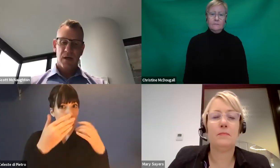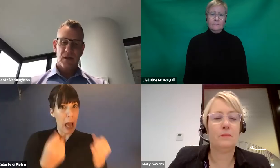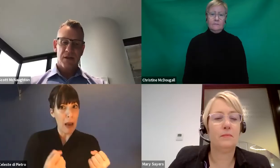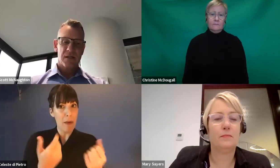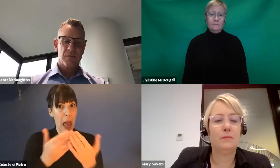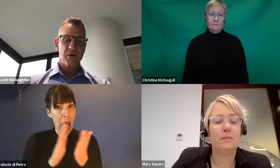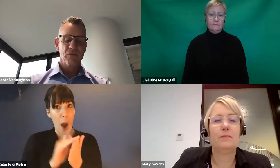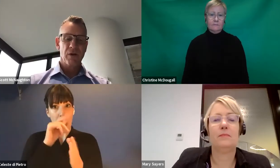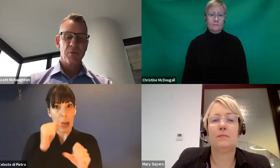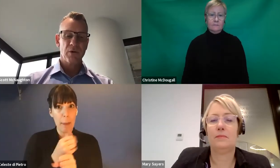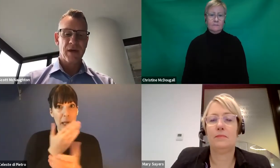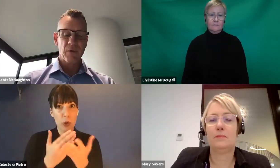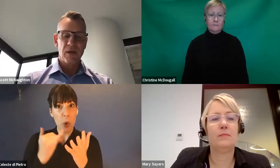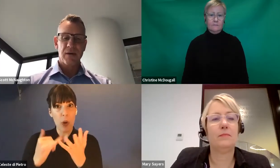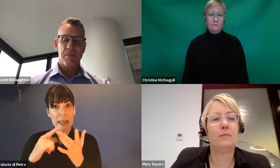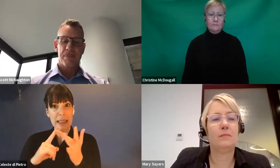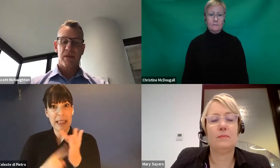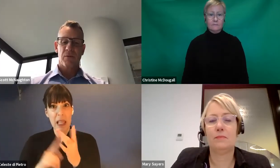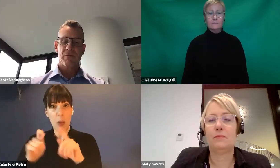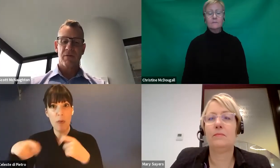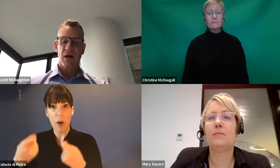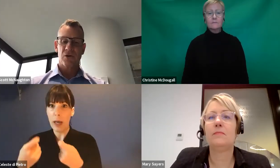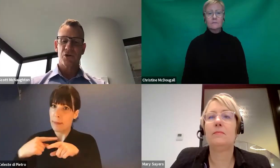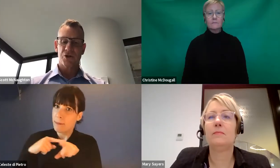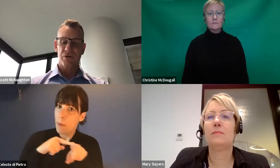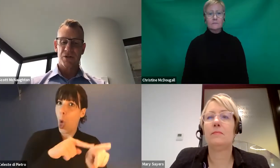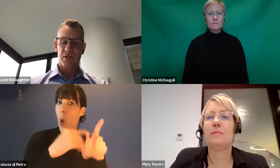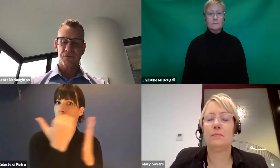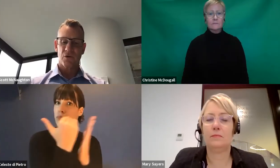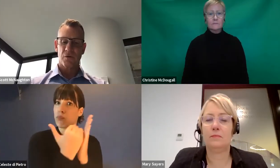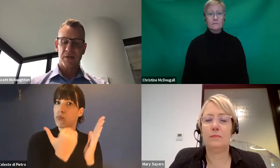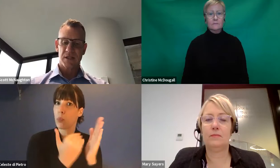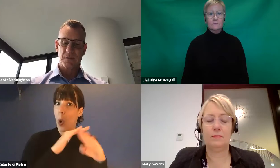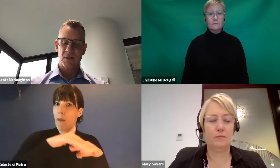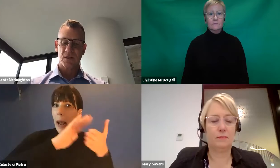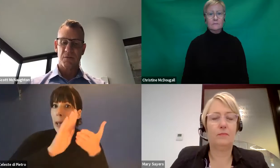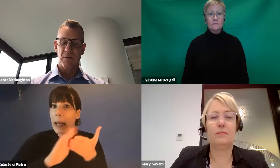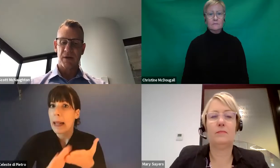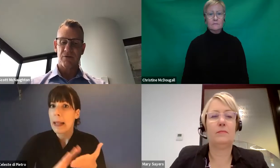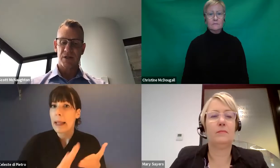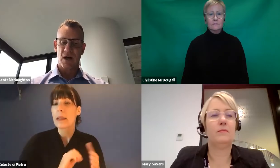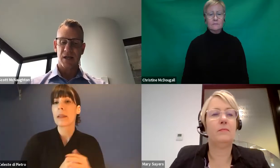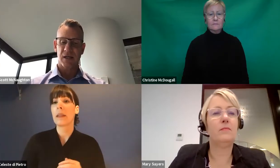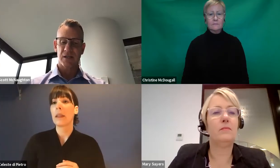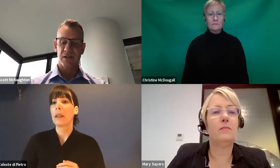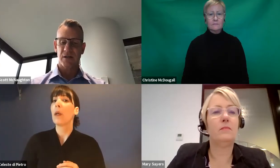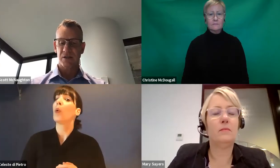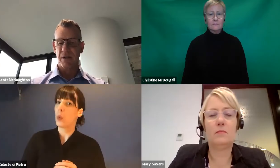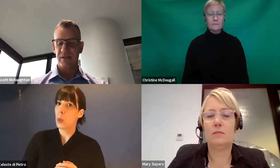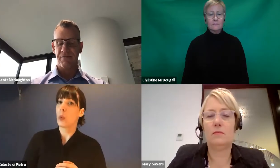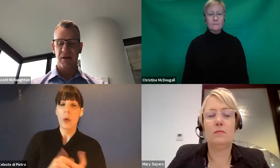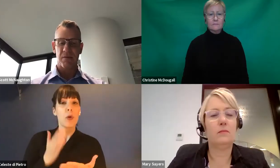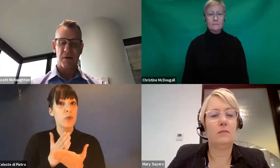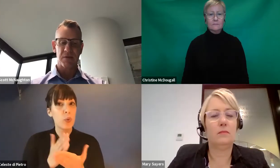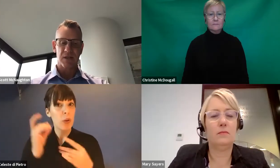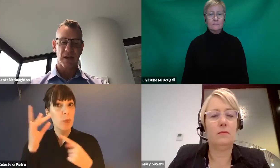Yeah, thanks, Mary. Really important that we, you know, provide good assurances for participants who might be residing in SIL as